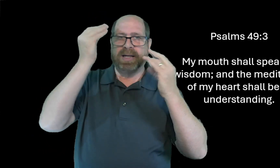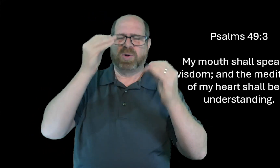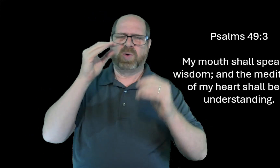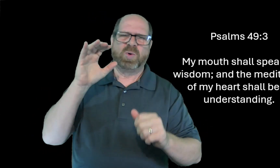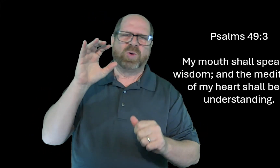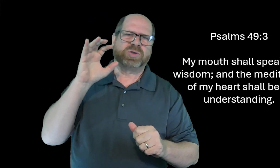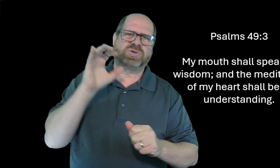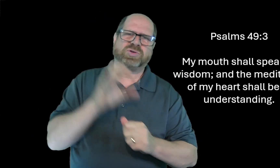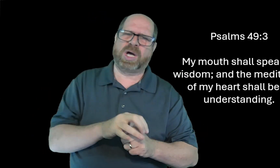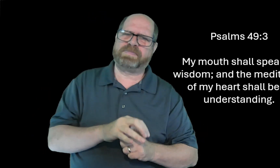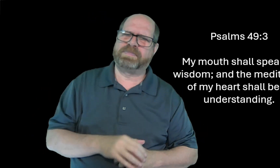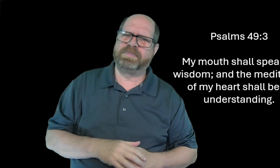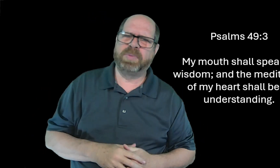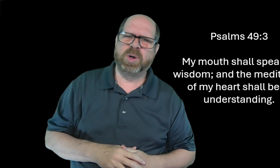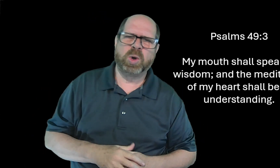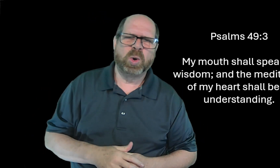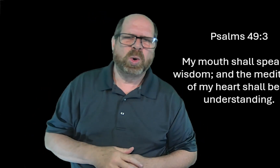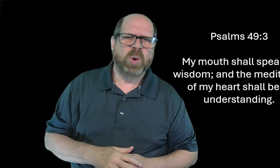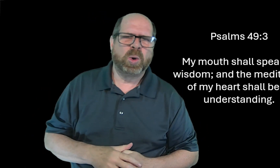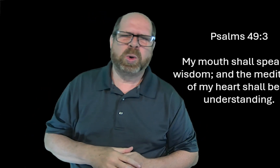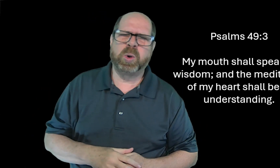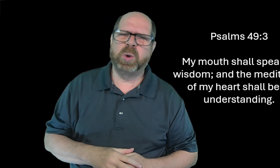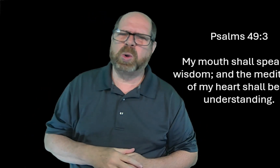To meditate. Oh, it's wonderful.